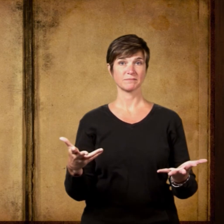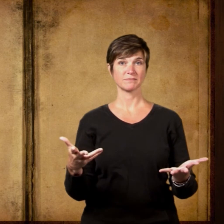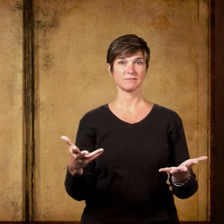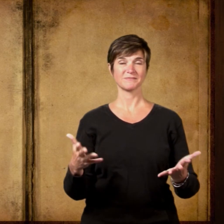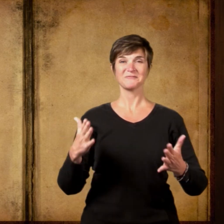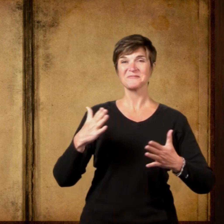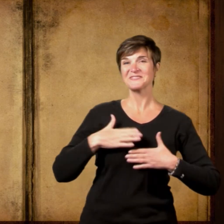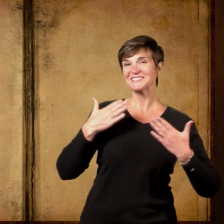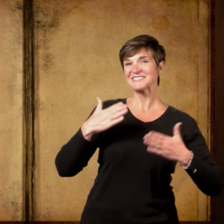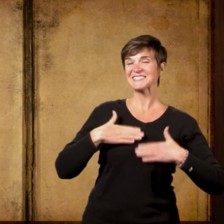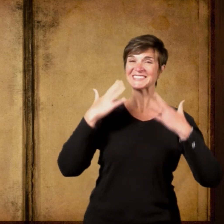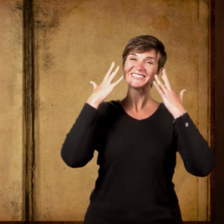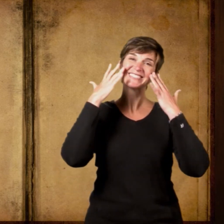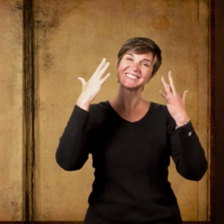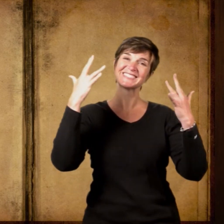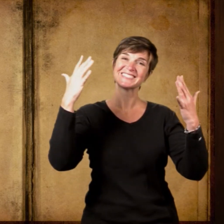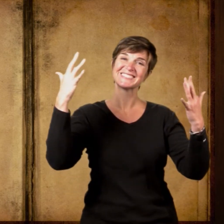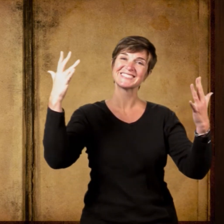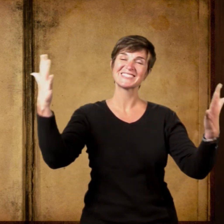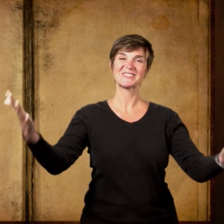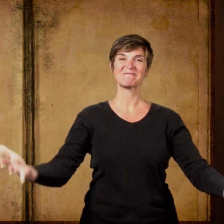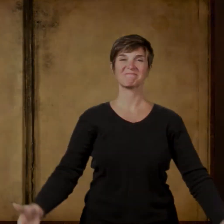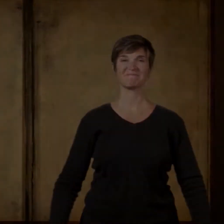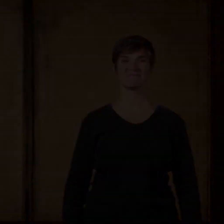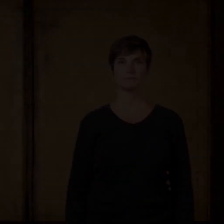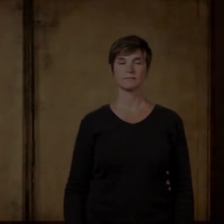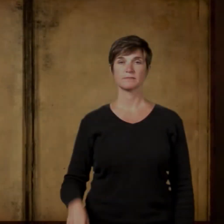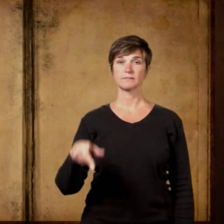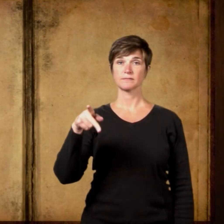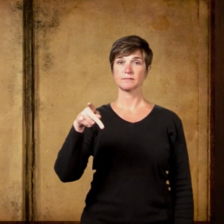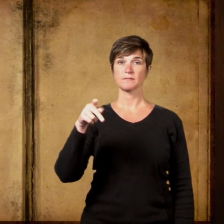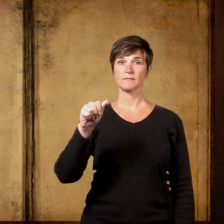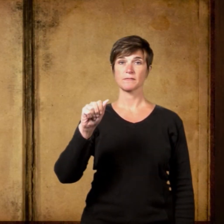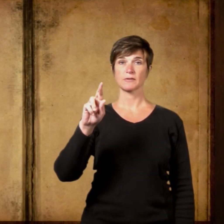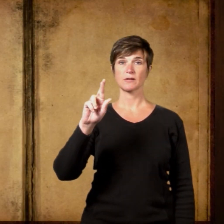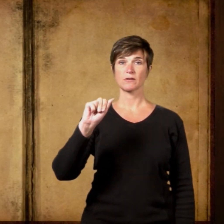Happy Friendly Paraphernalia